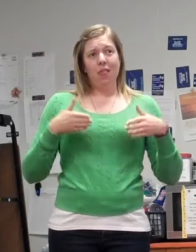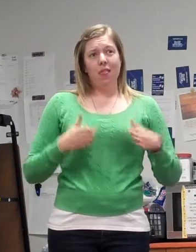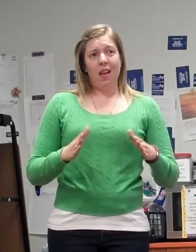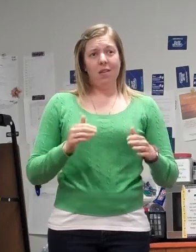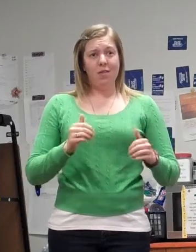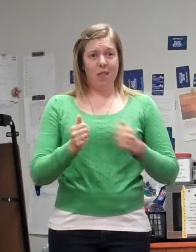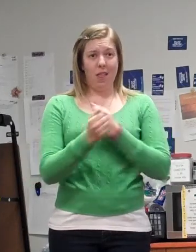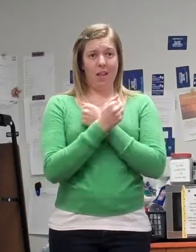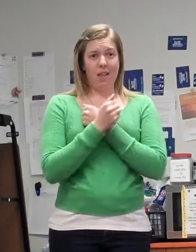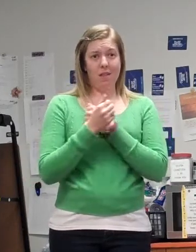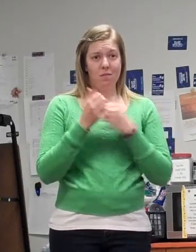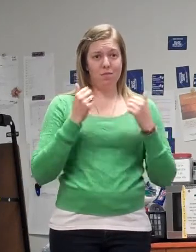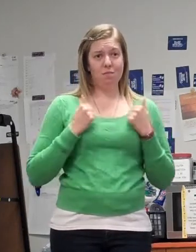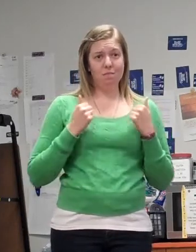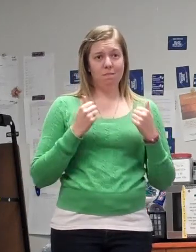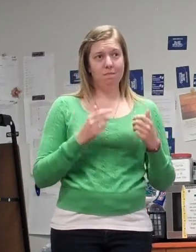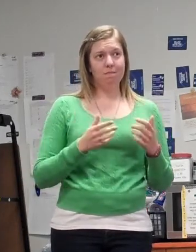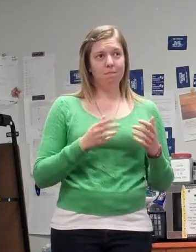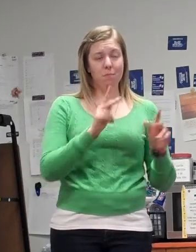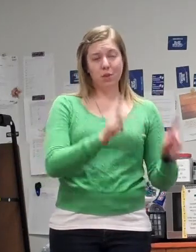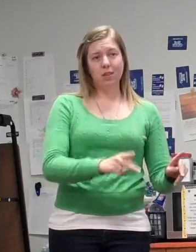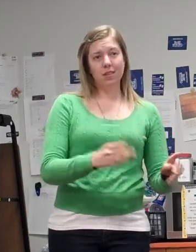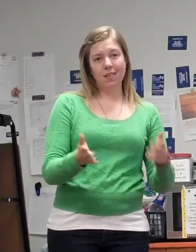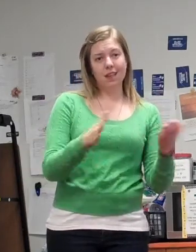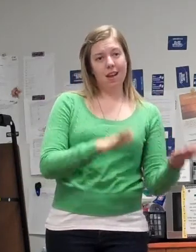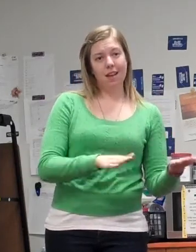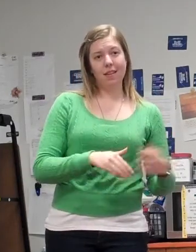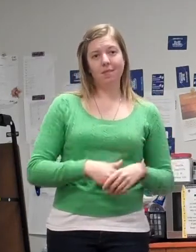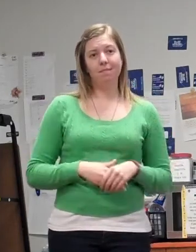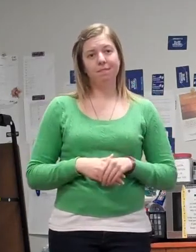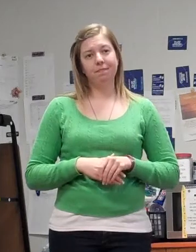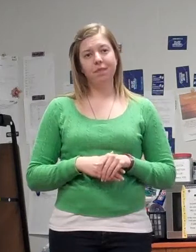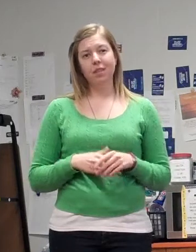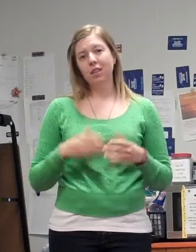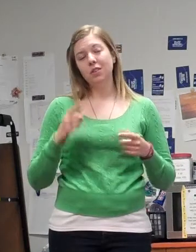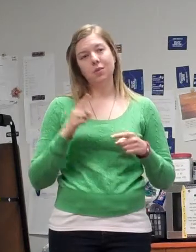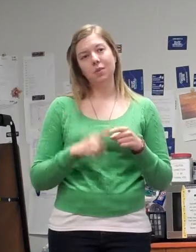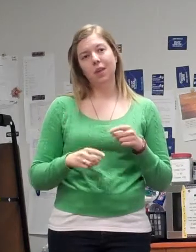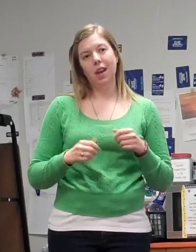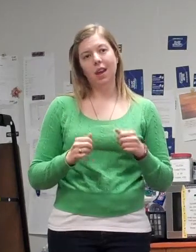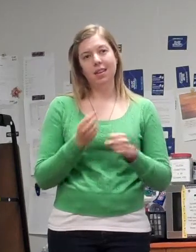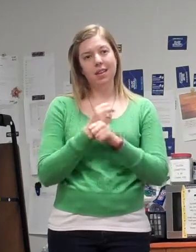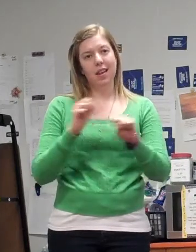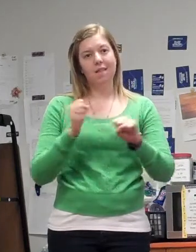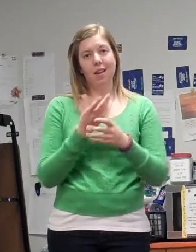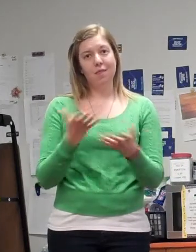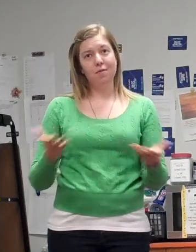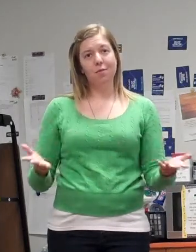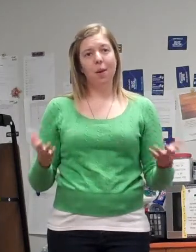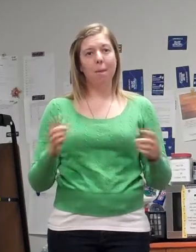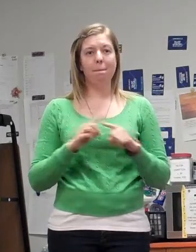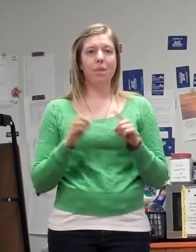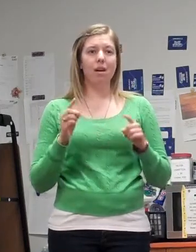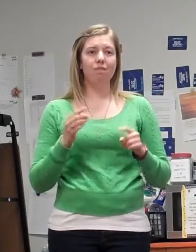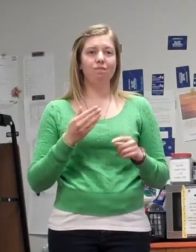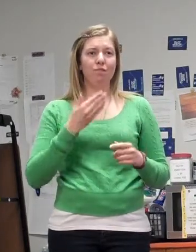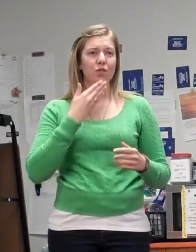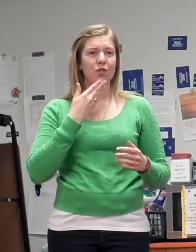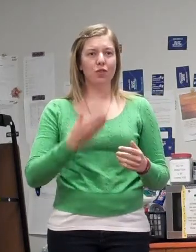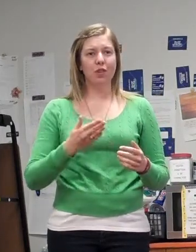Unfortunately, we can't save everyone, but it's good to be there. And again, I told you that the most important thing is this is where myself, I